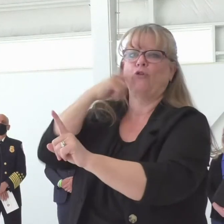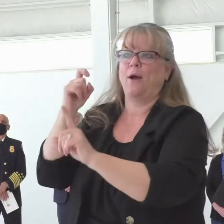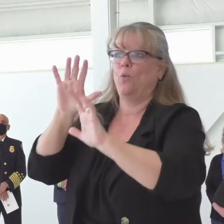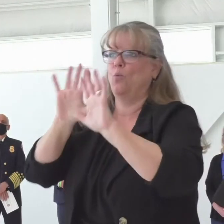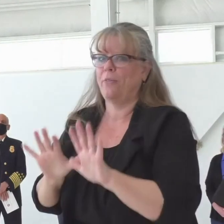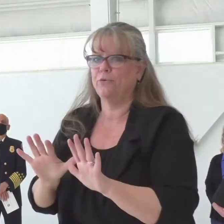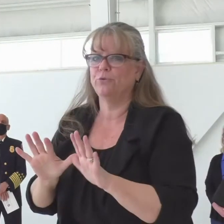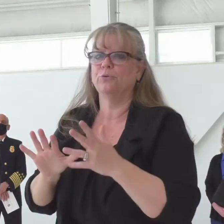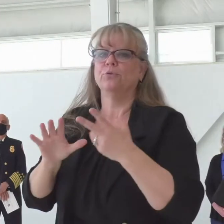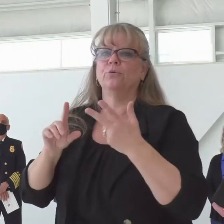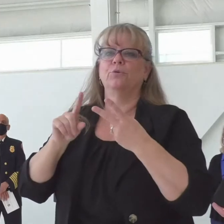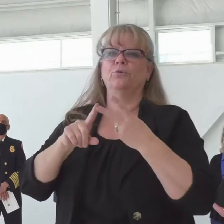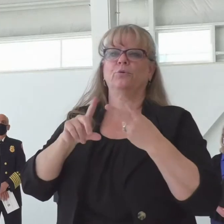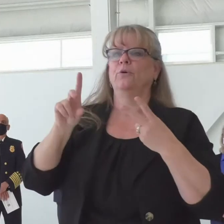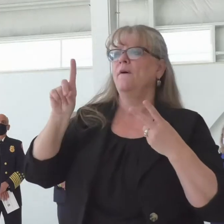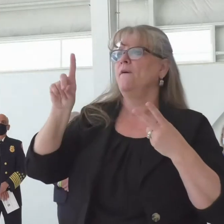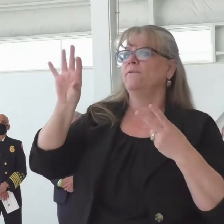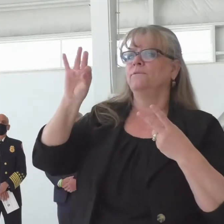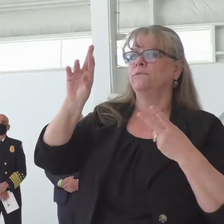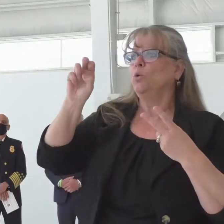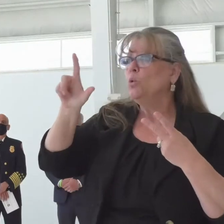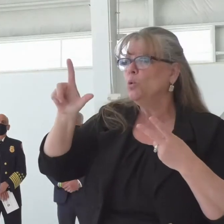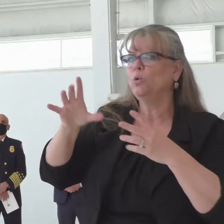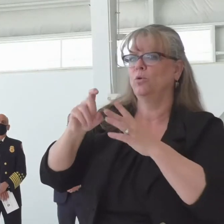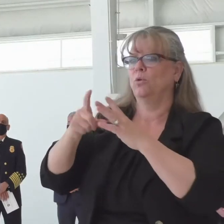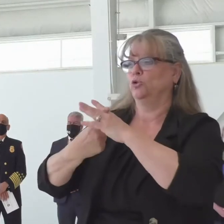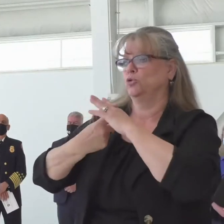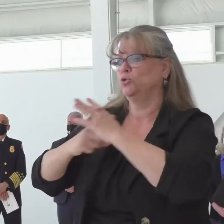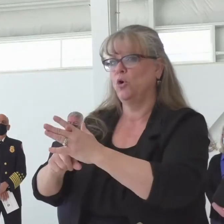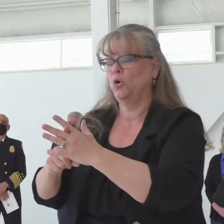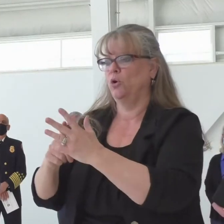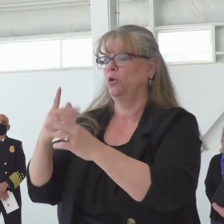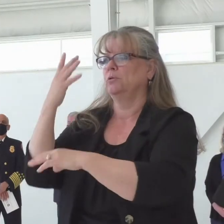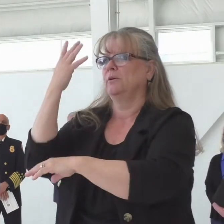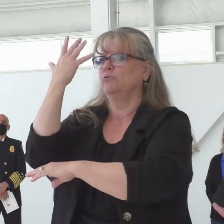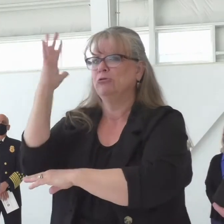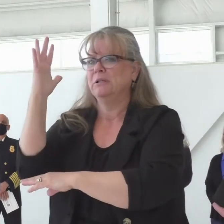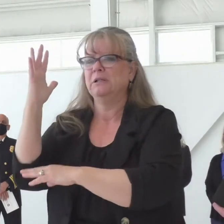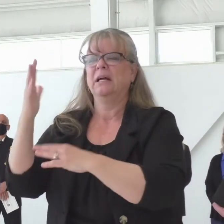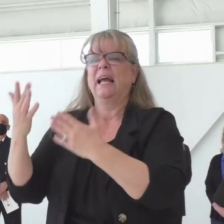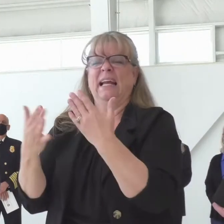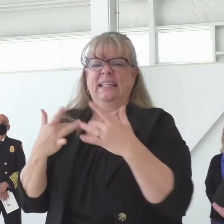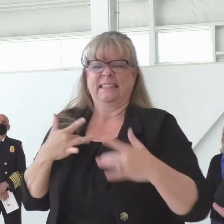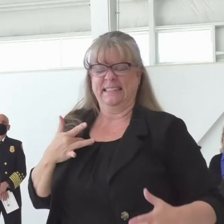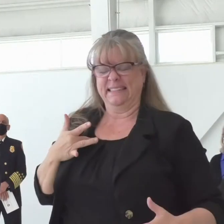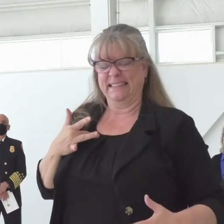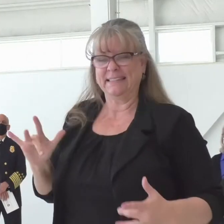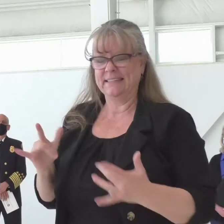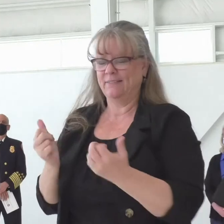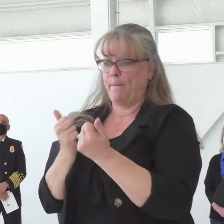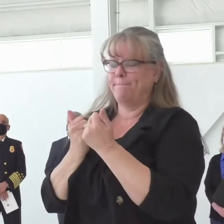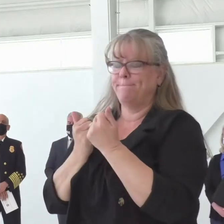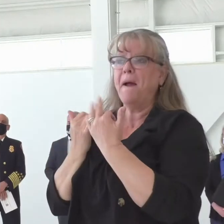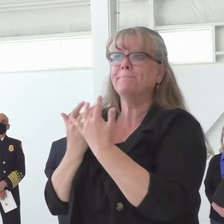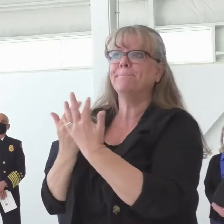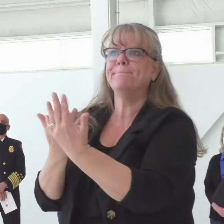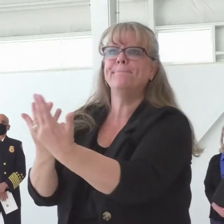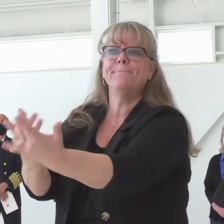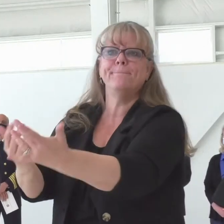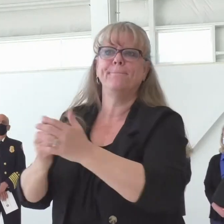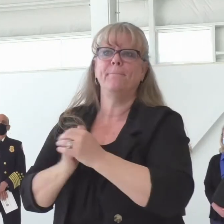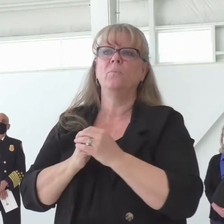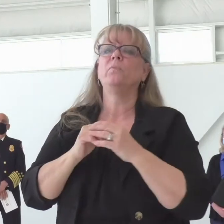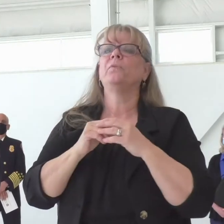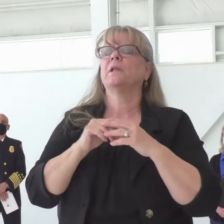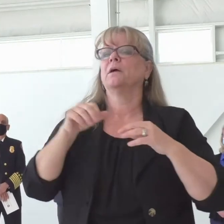create fast-moving, large-scale fires. DFPC is developing a strategy with our partners to be